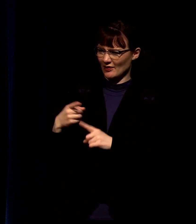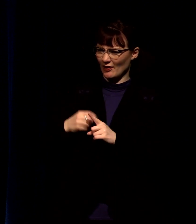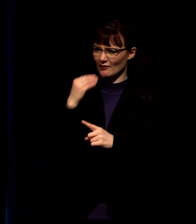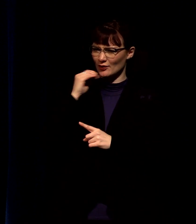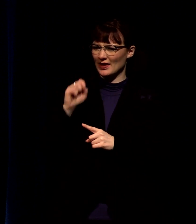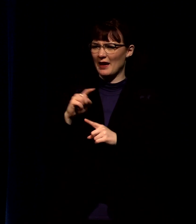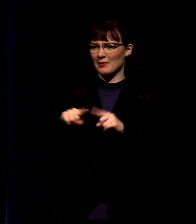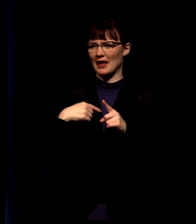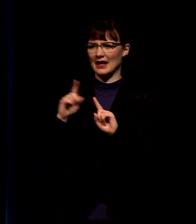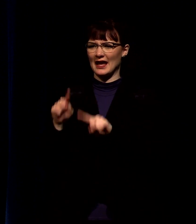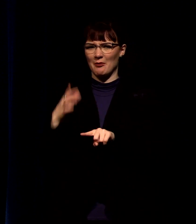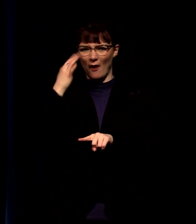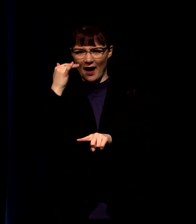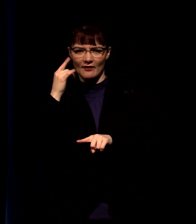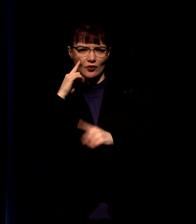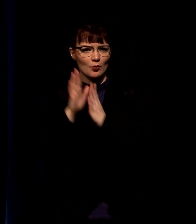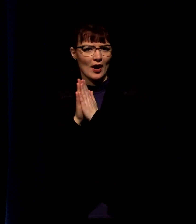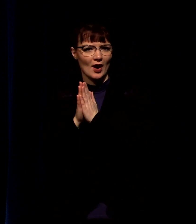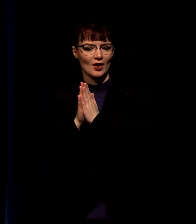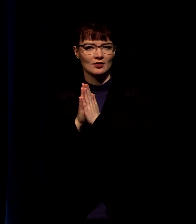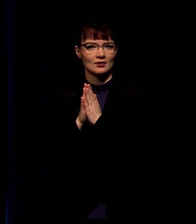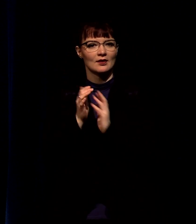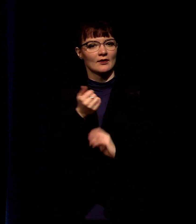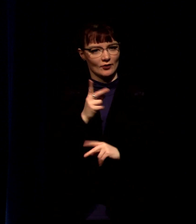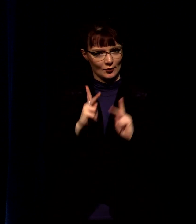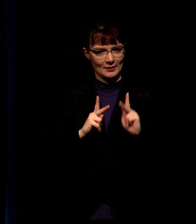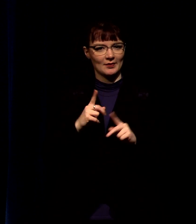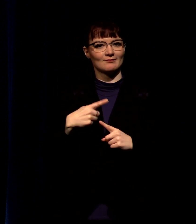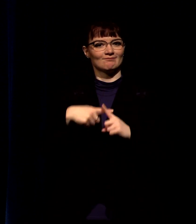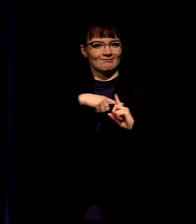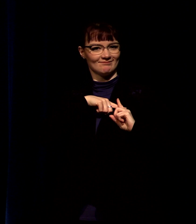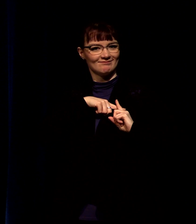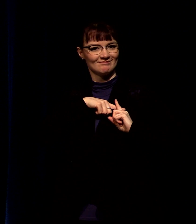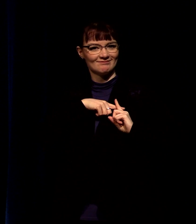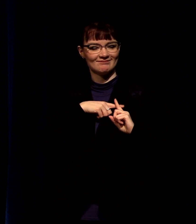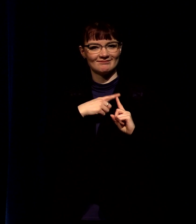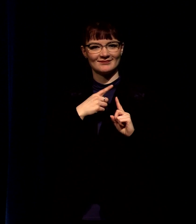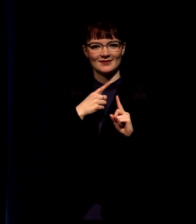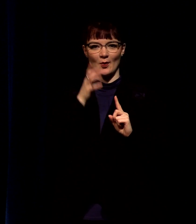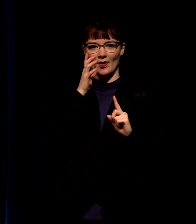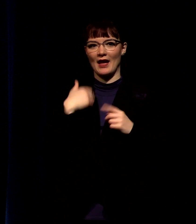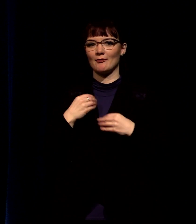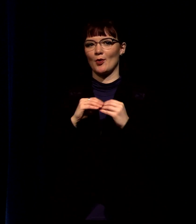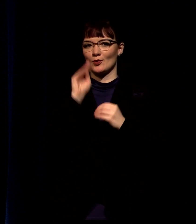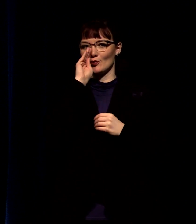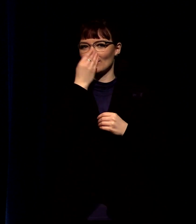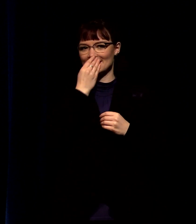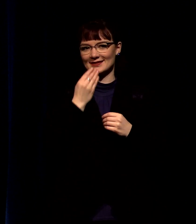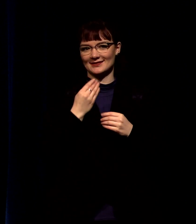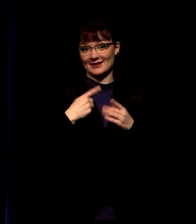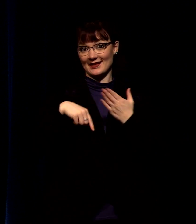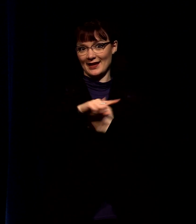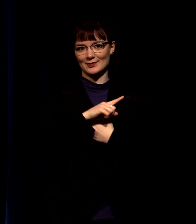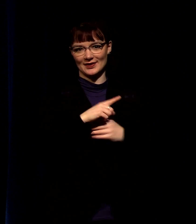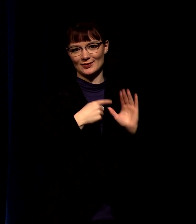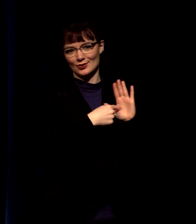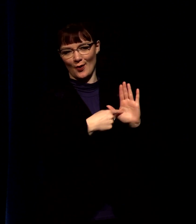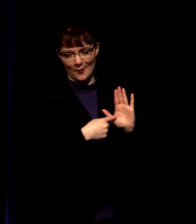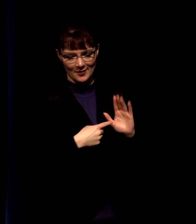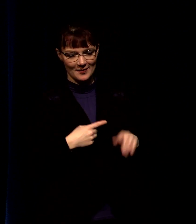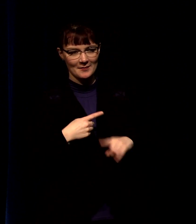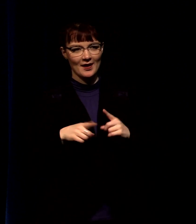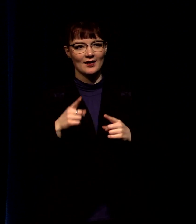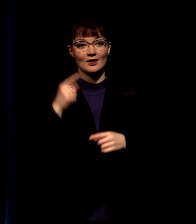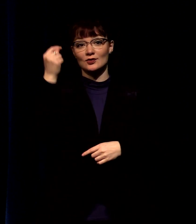we had a couple of people put their faith in jesus we'll talk about that with roses more next week but we're just excited about some of the things every